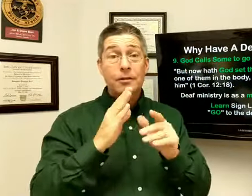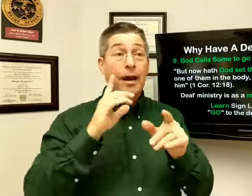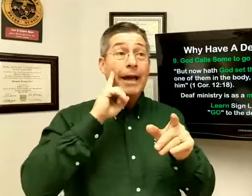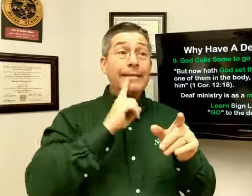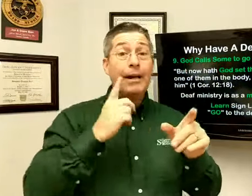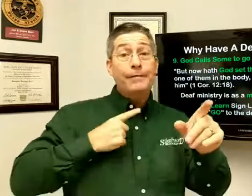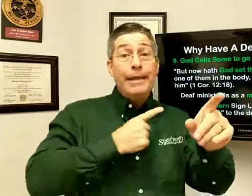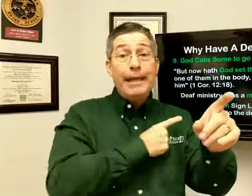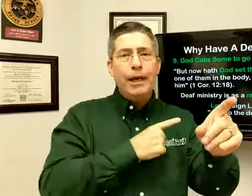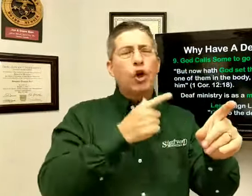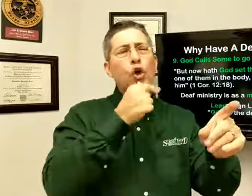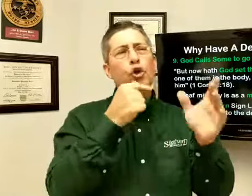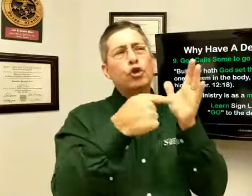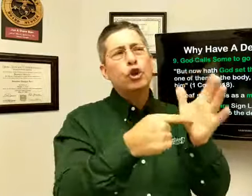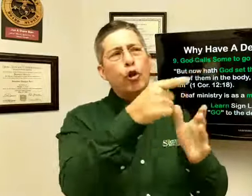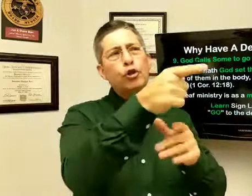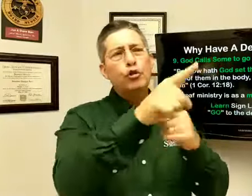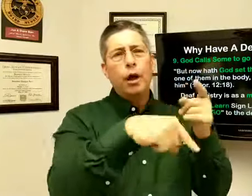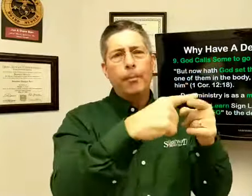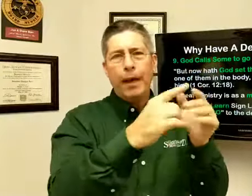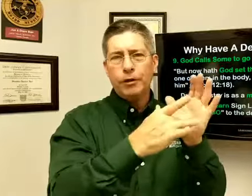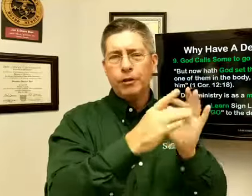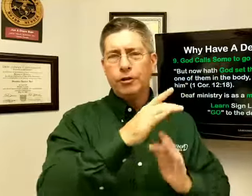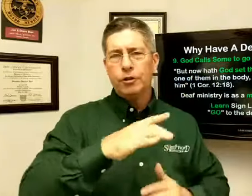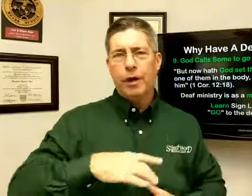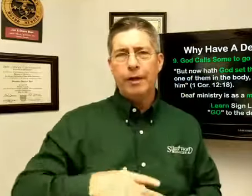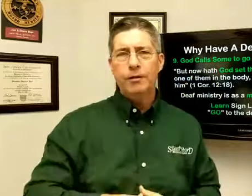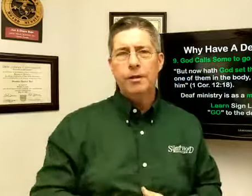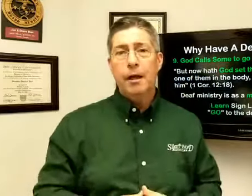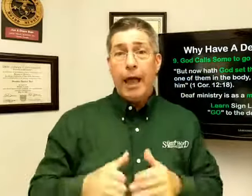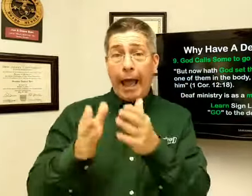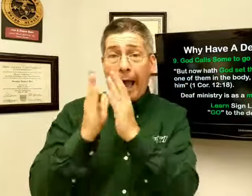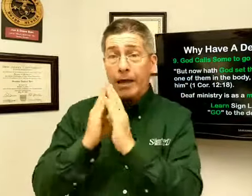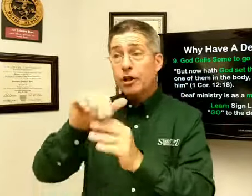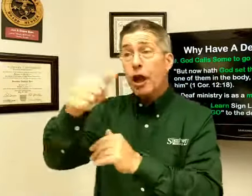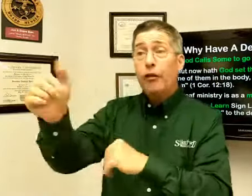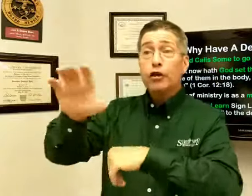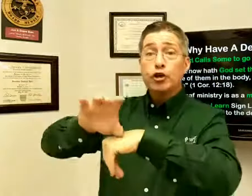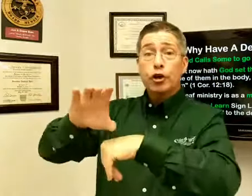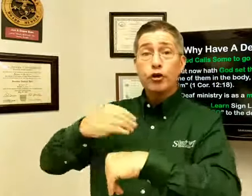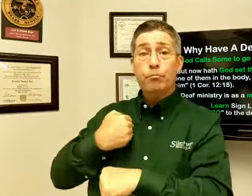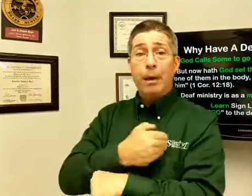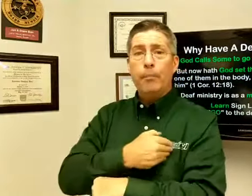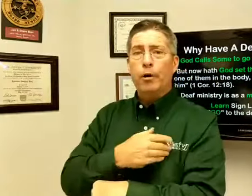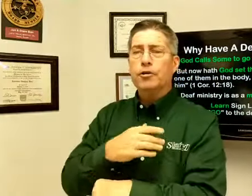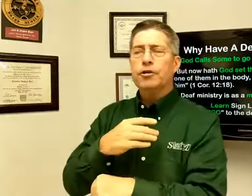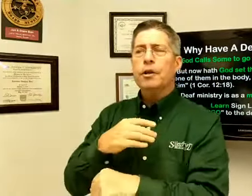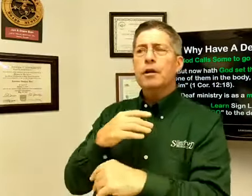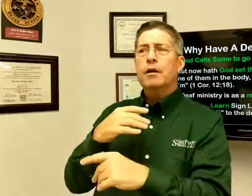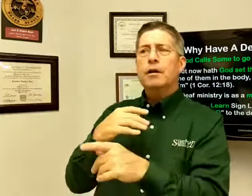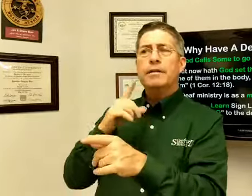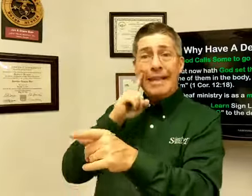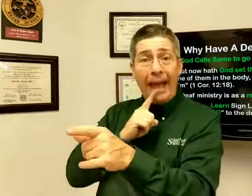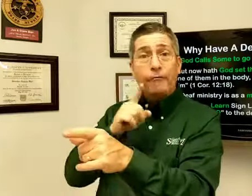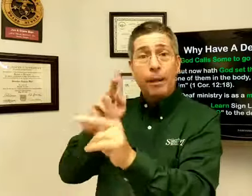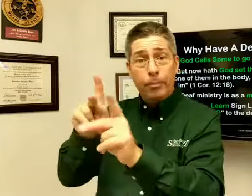a deaf deacon, who showed you about Jesus Christ? Ask other church members, deaf people,